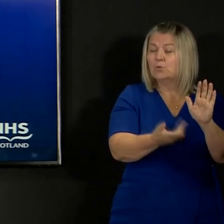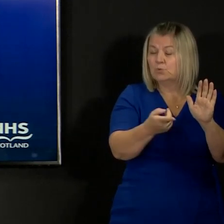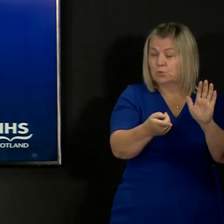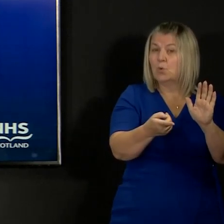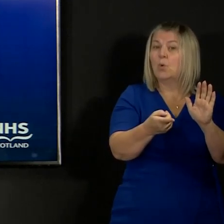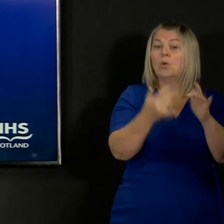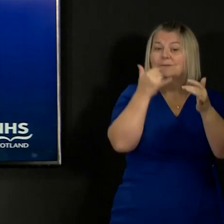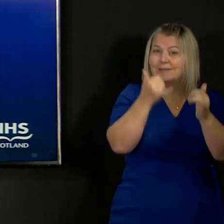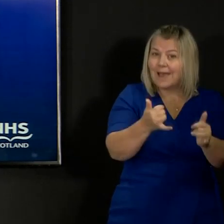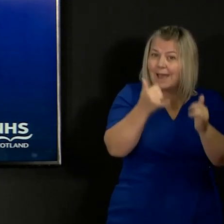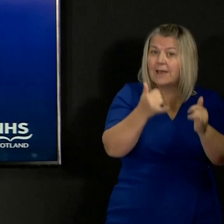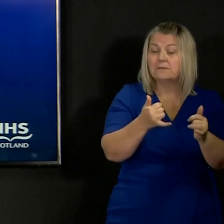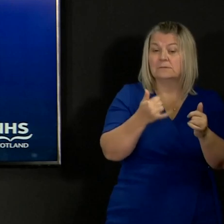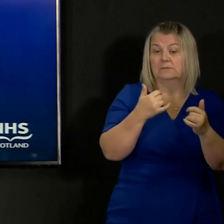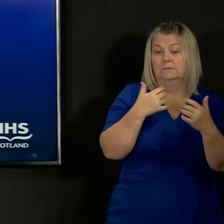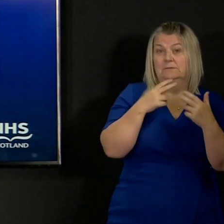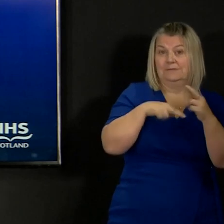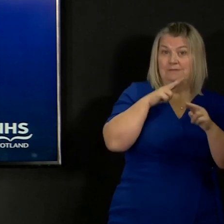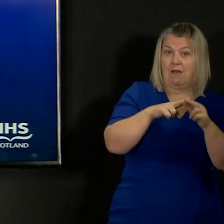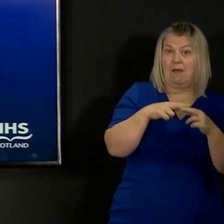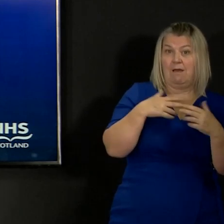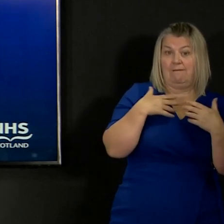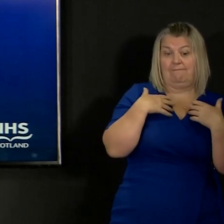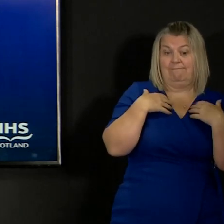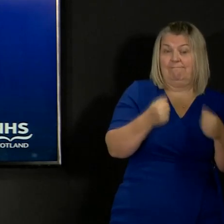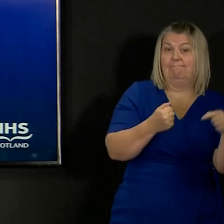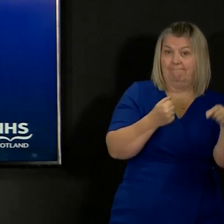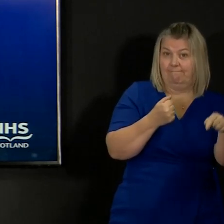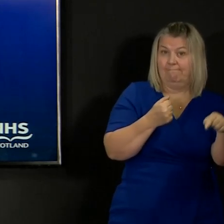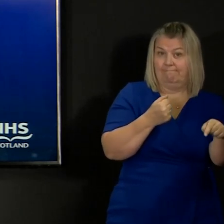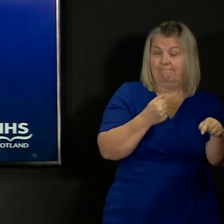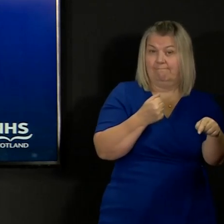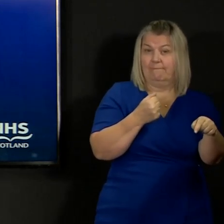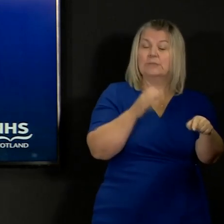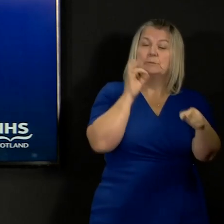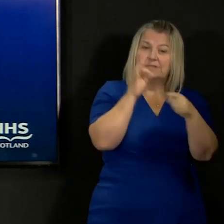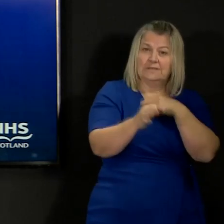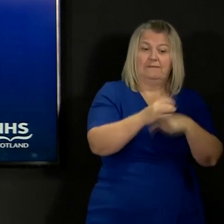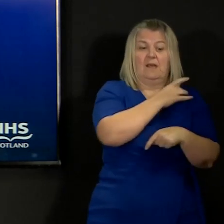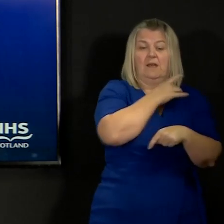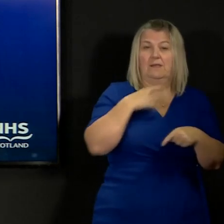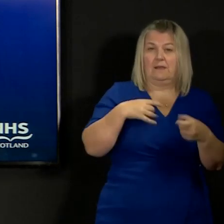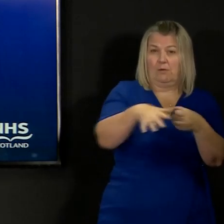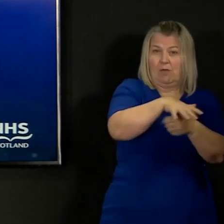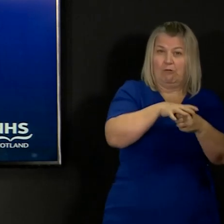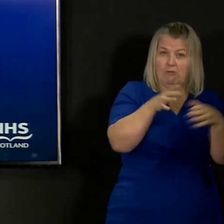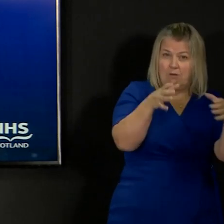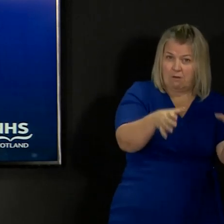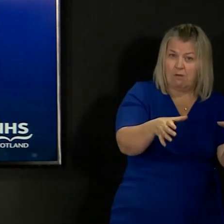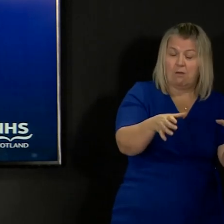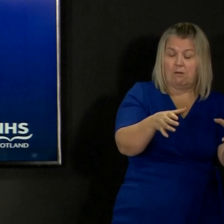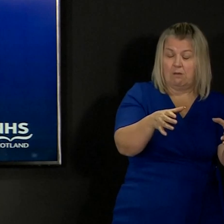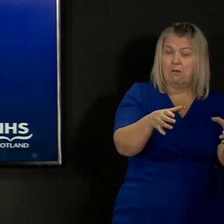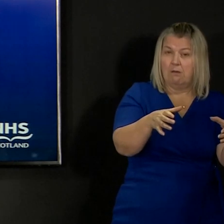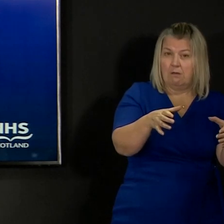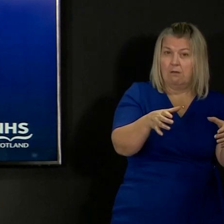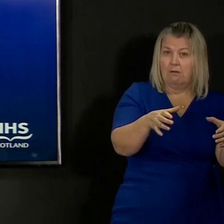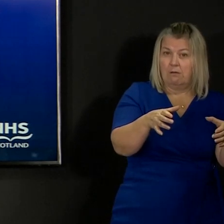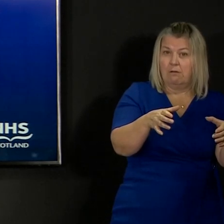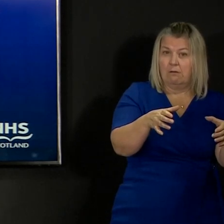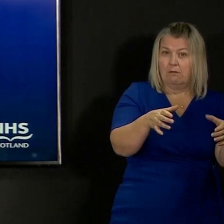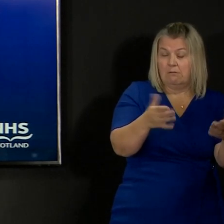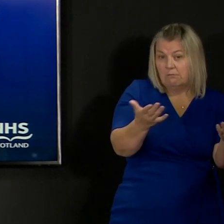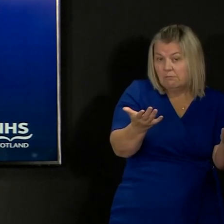the testing of health staff in particular clinical settings in order to ensure that we can maximise